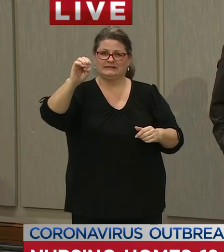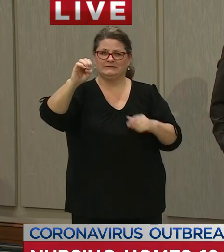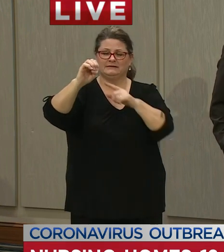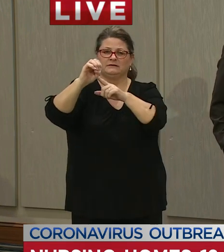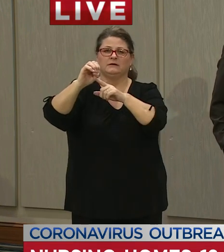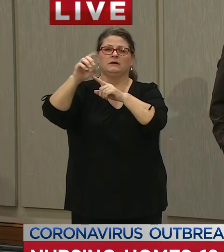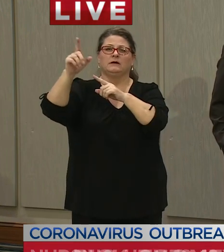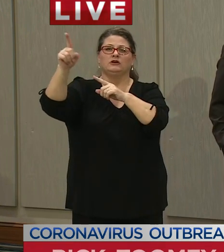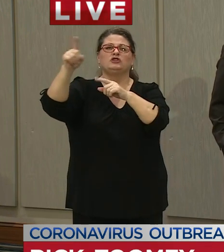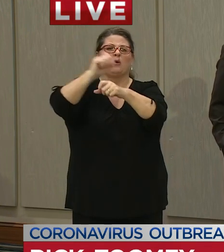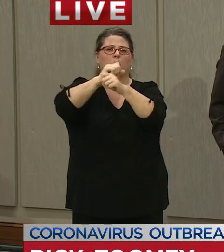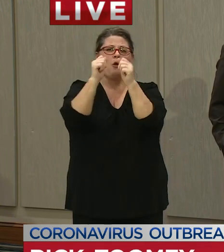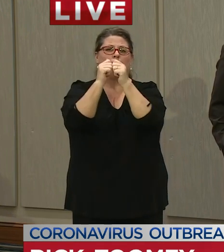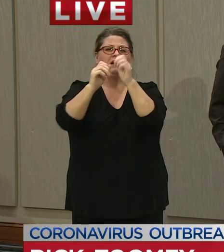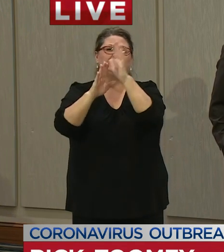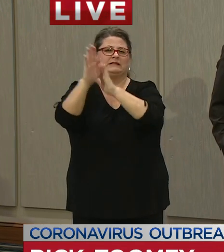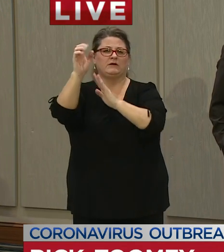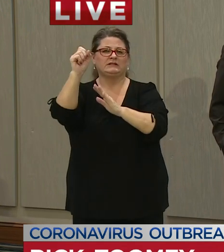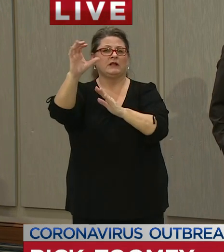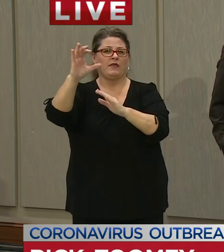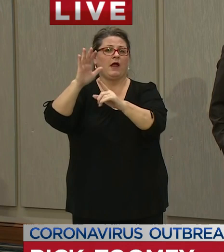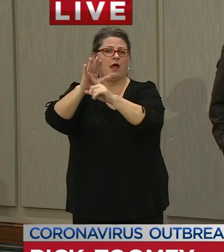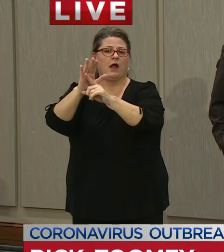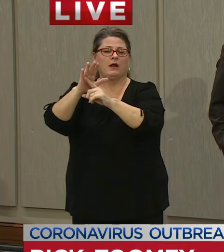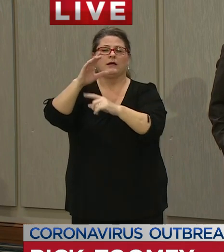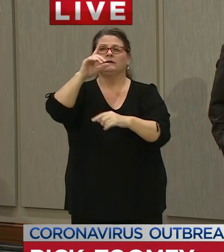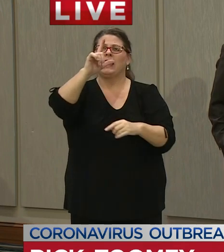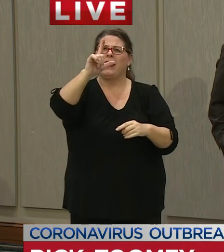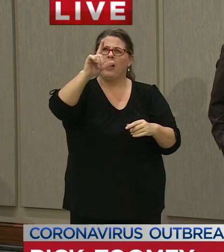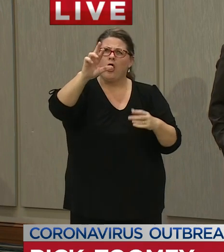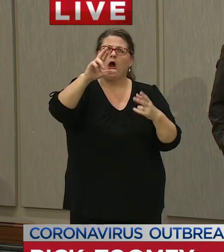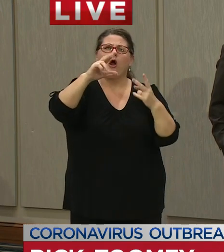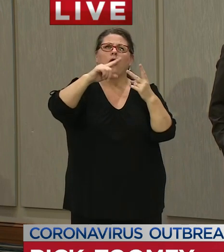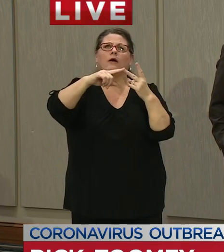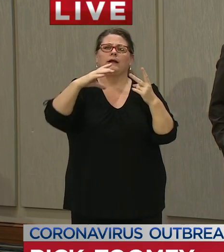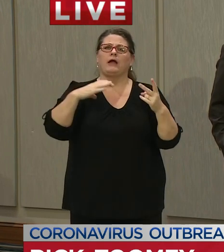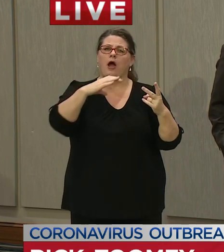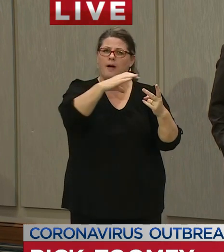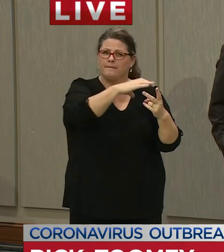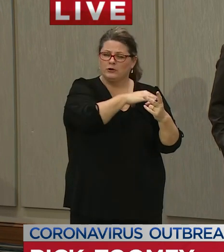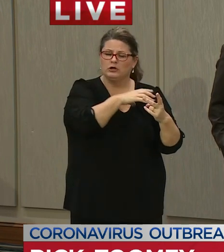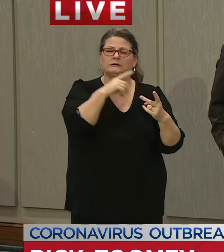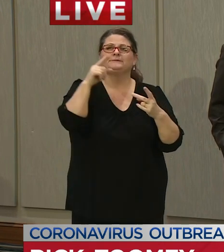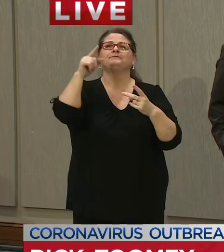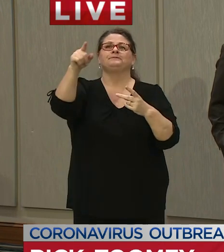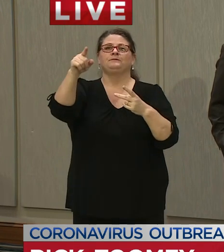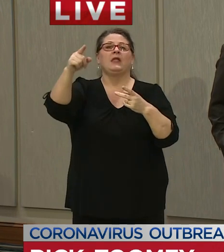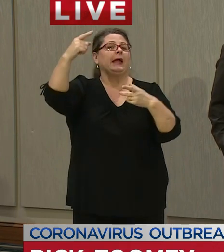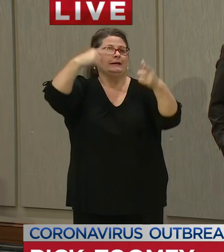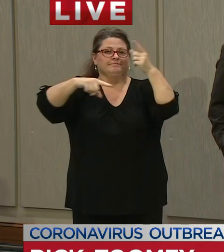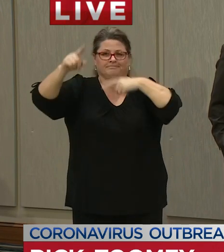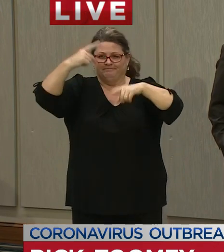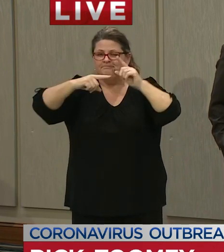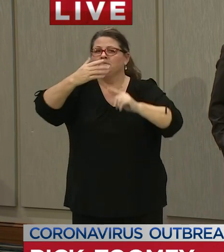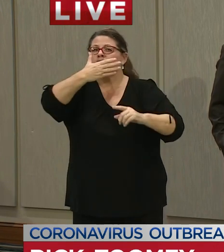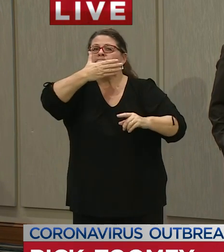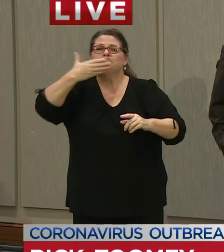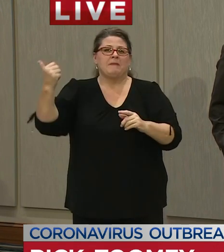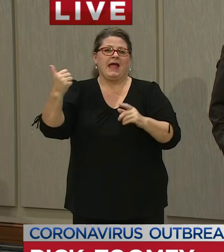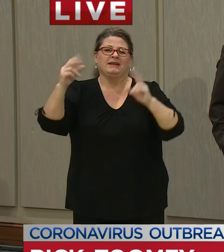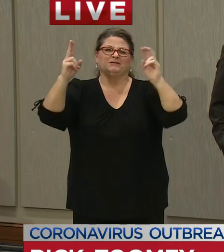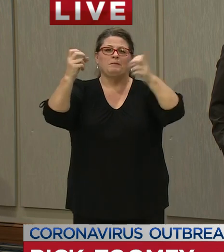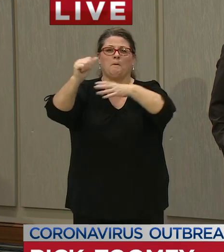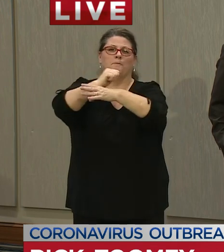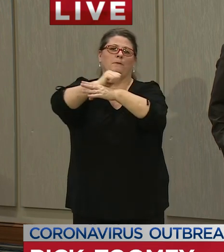with accelerate south carolina and the uh llr and the commerce and they are actually putting together some best practices